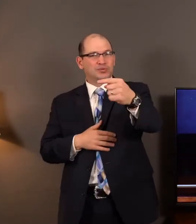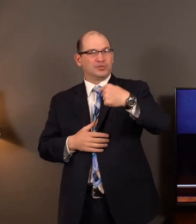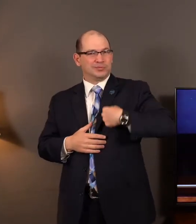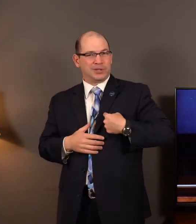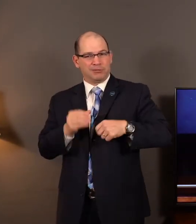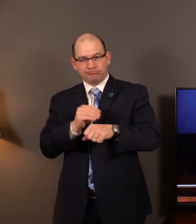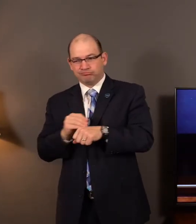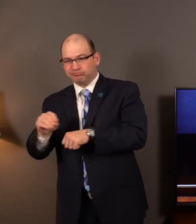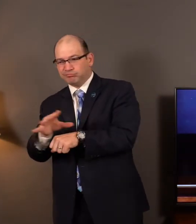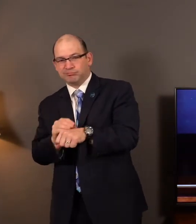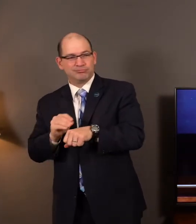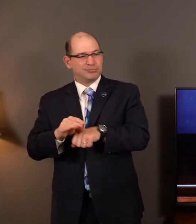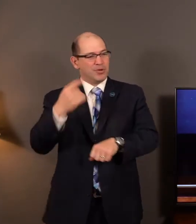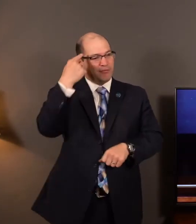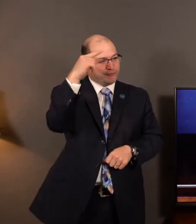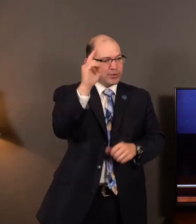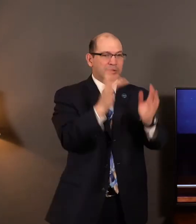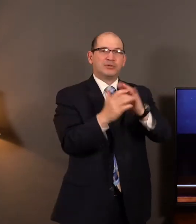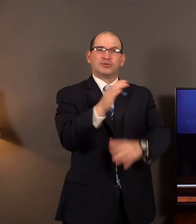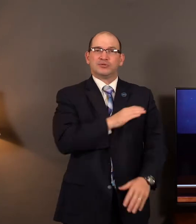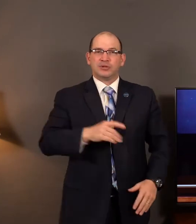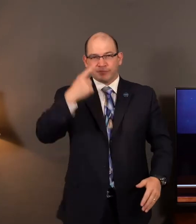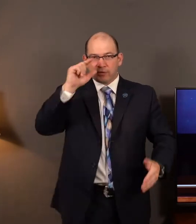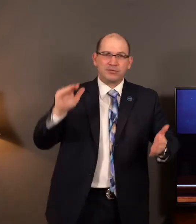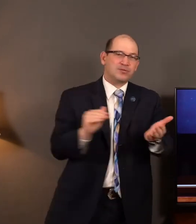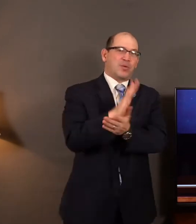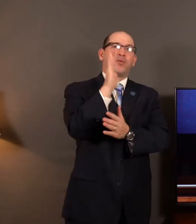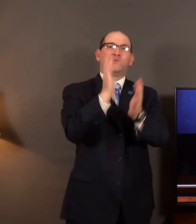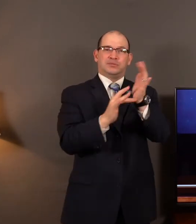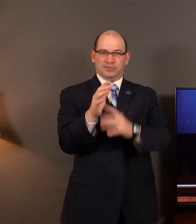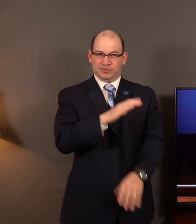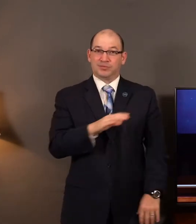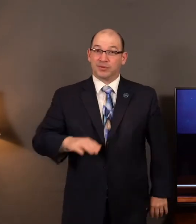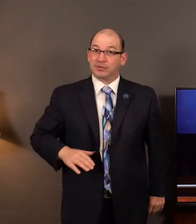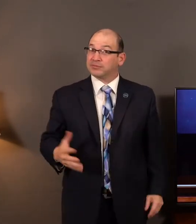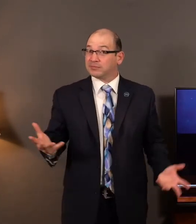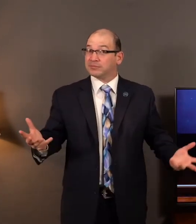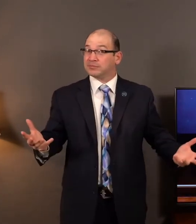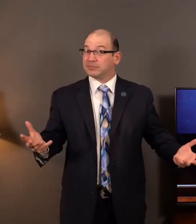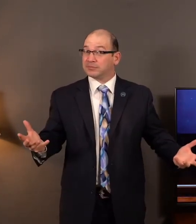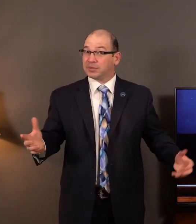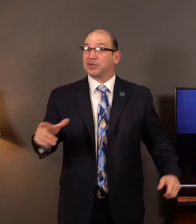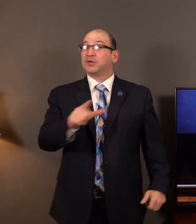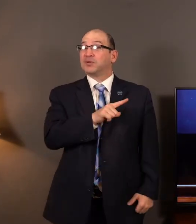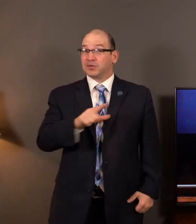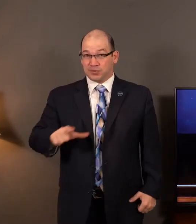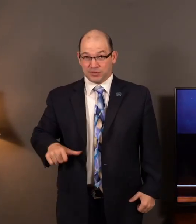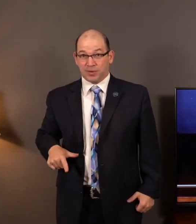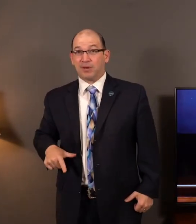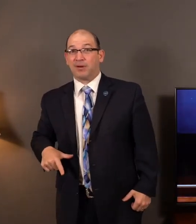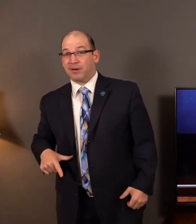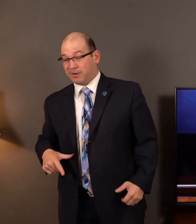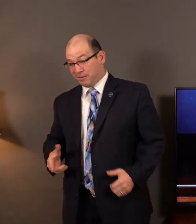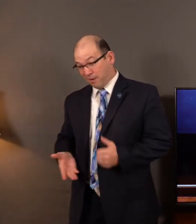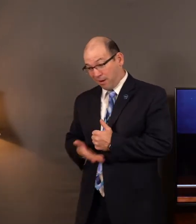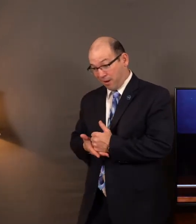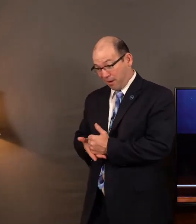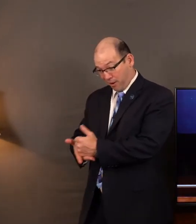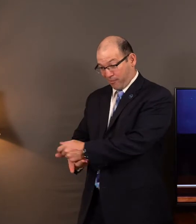for the cause of Christ and to the glory of the Lord Jesus Christ? Well, the Lord indeed provided for these men. And we see, first of all, that it was a